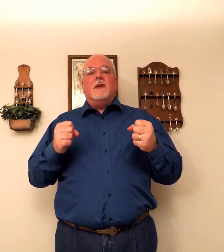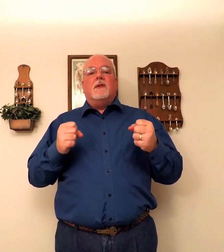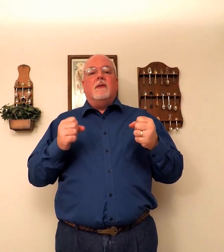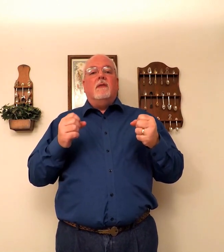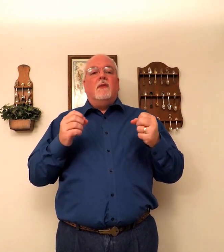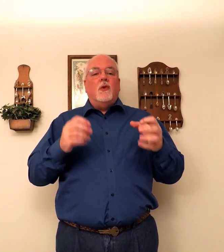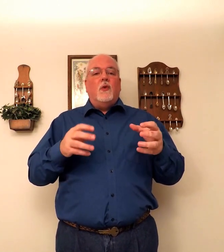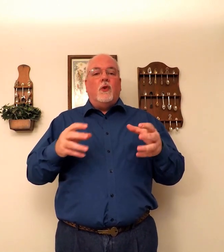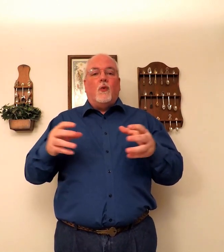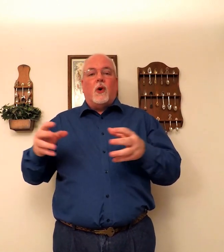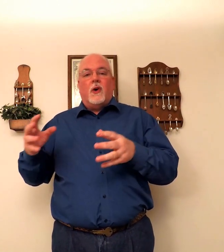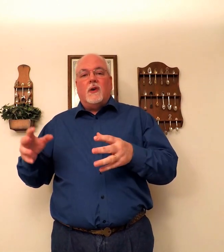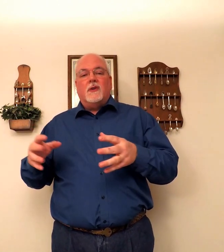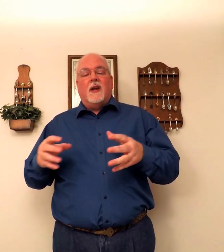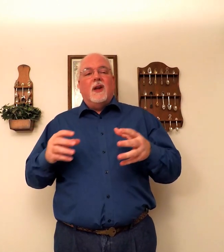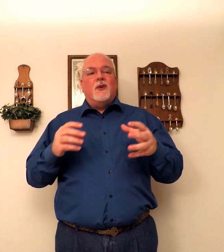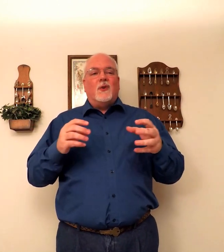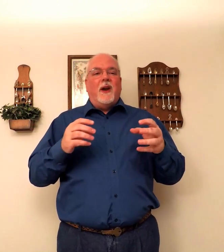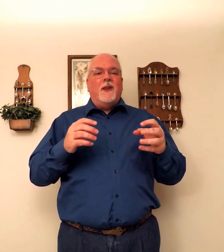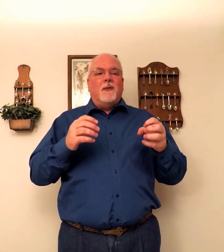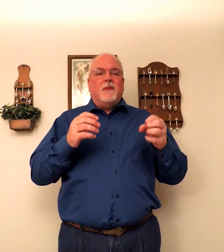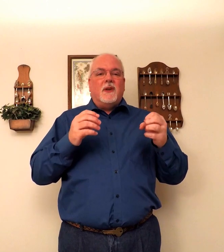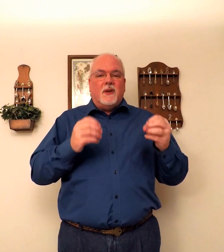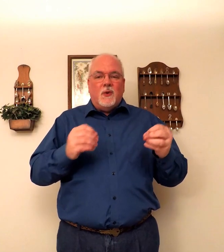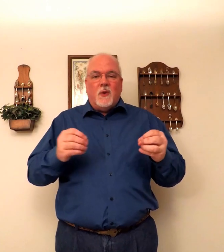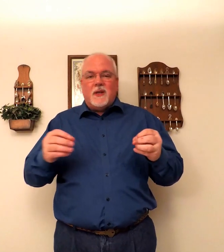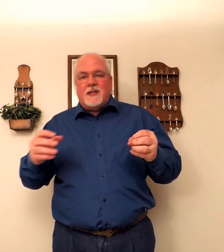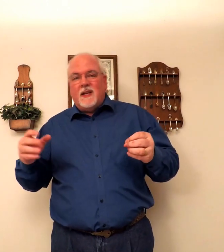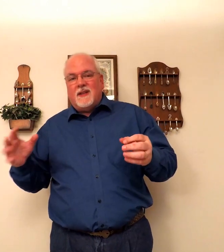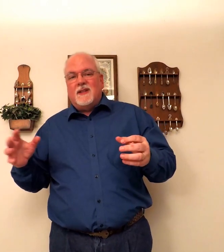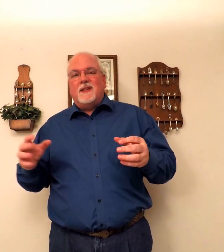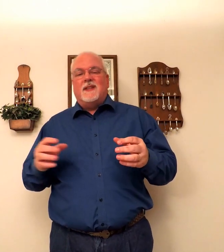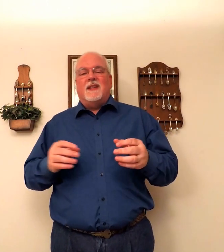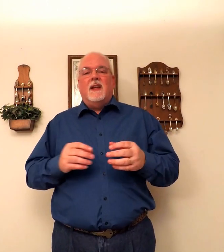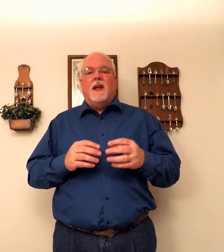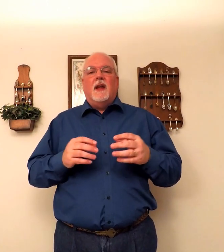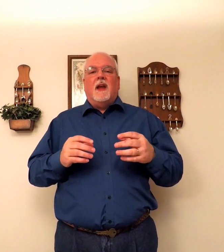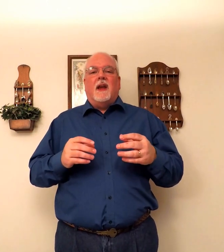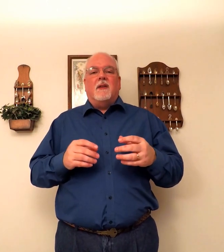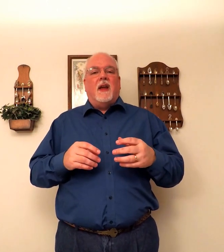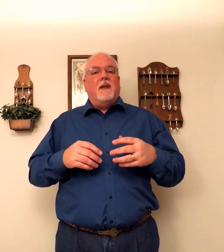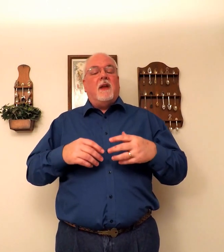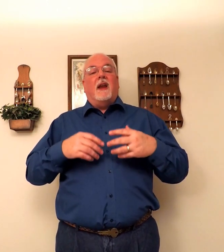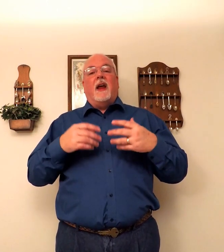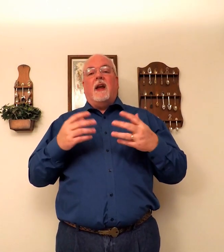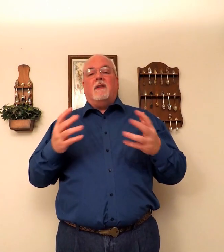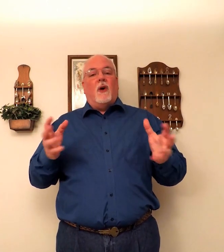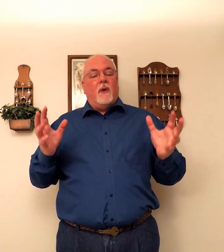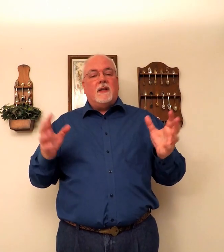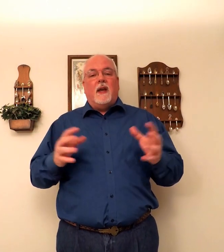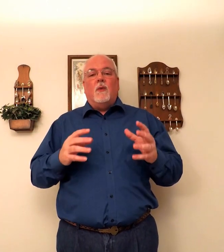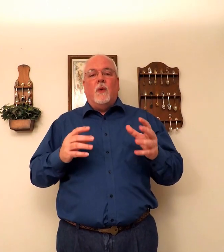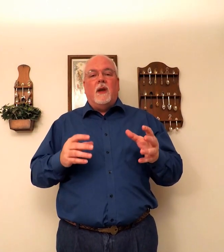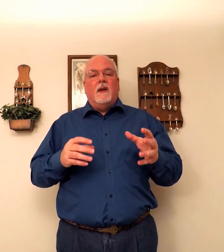do the words. Train them to do the sentences. Okay? And like I always say, we